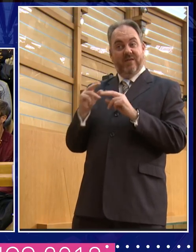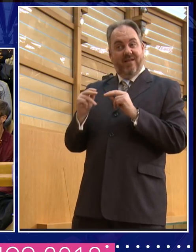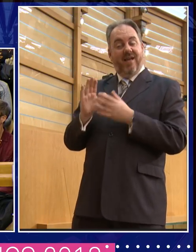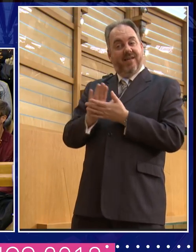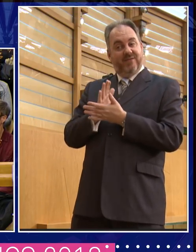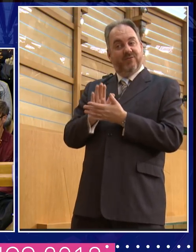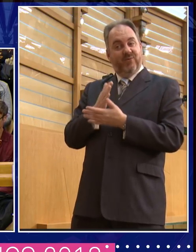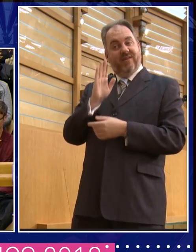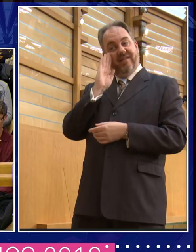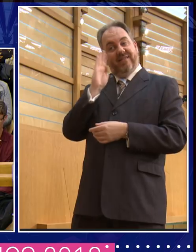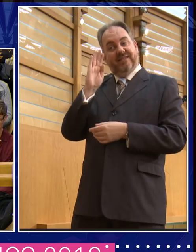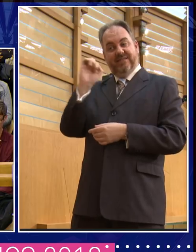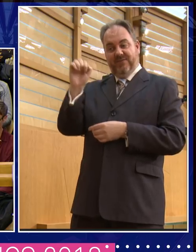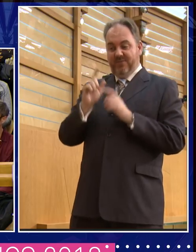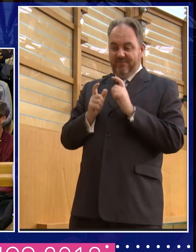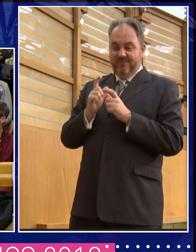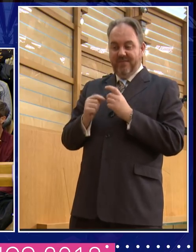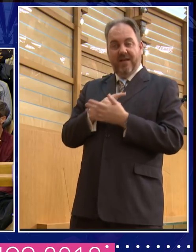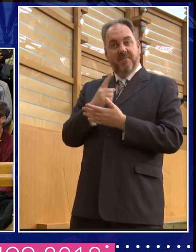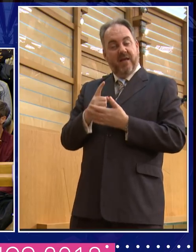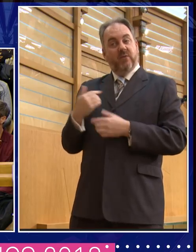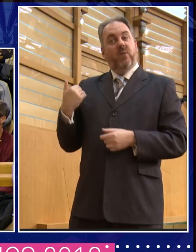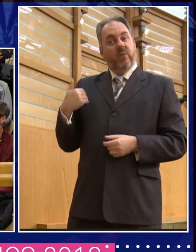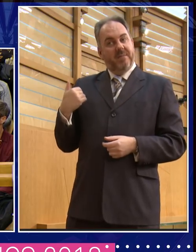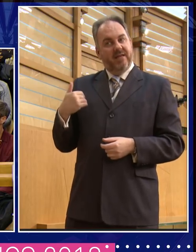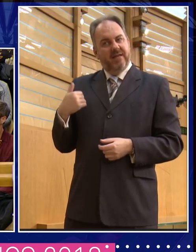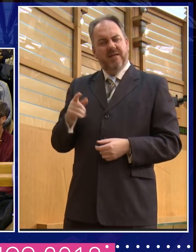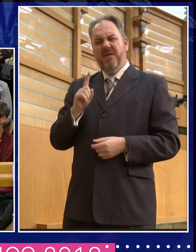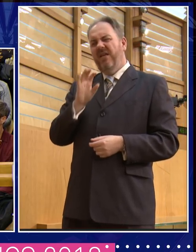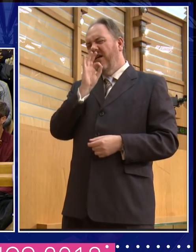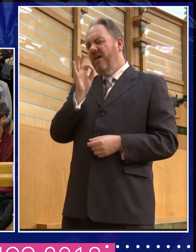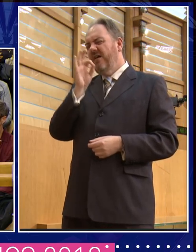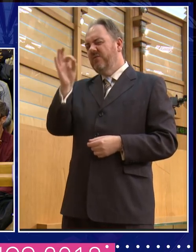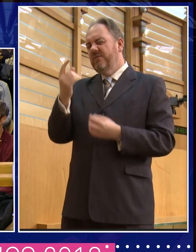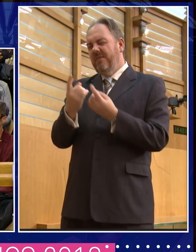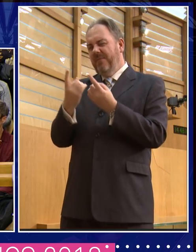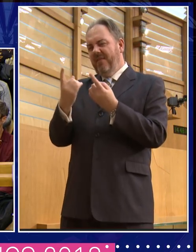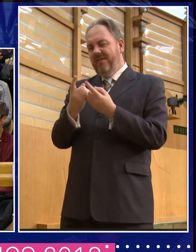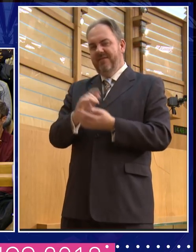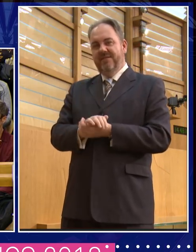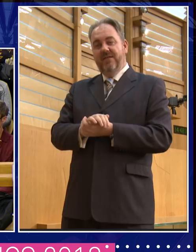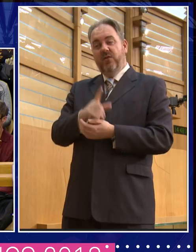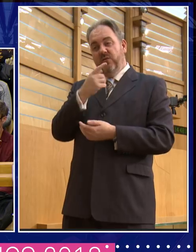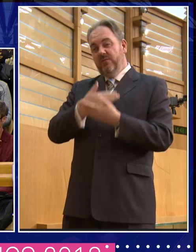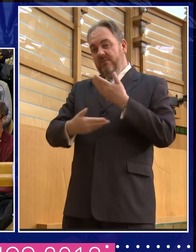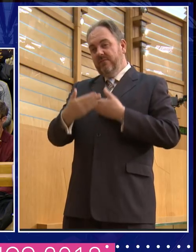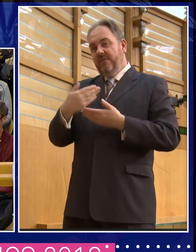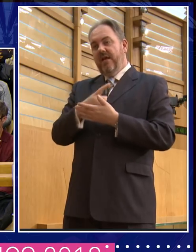um, listening to what you've got to say about women in power. I wonder, Professor Beard, if I can tempt you to talk a little bit about men and power,